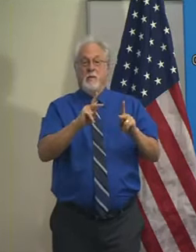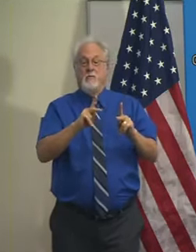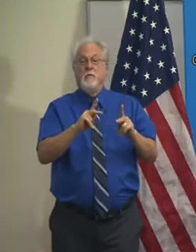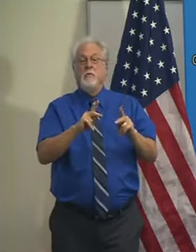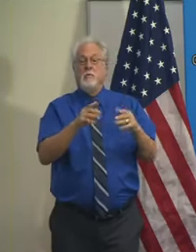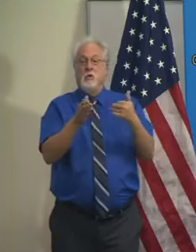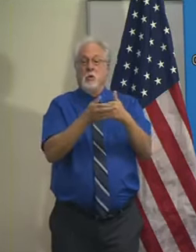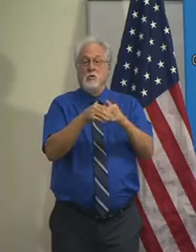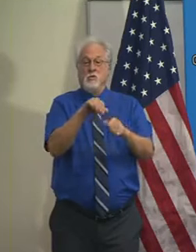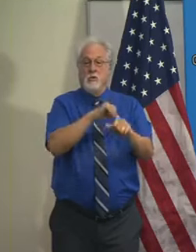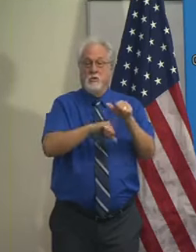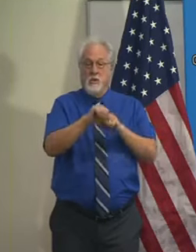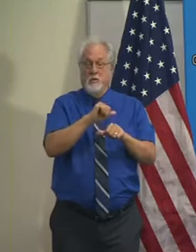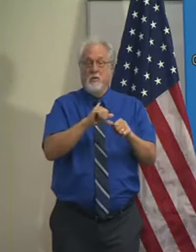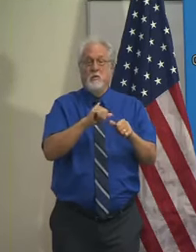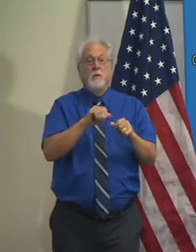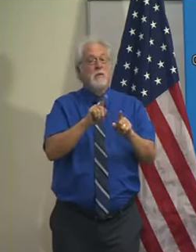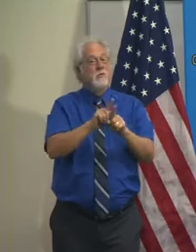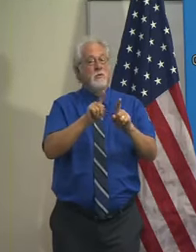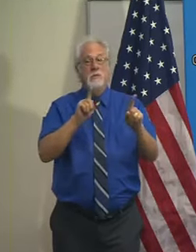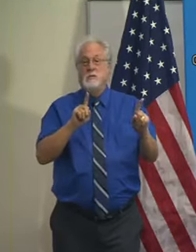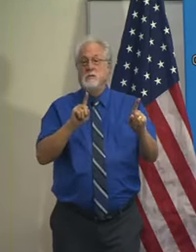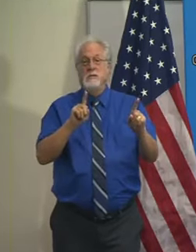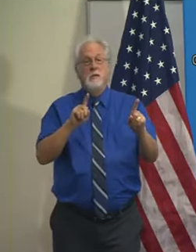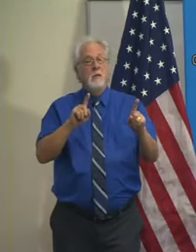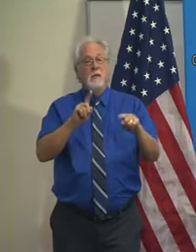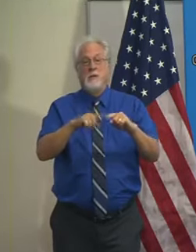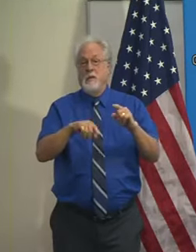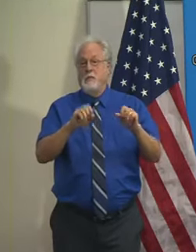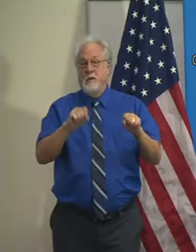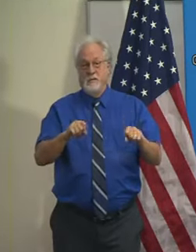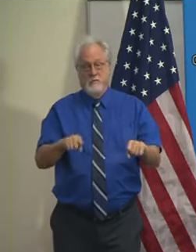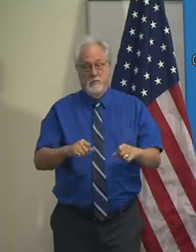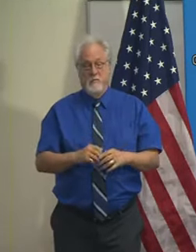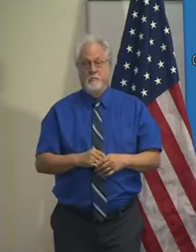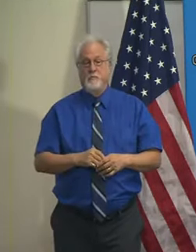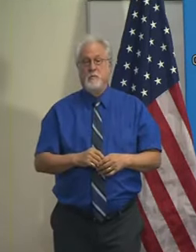close proximity and social distancing isn't possible.